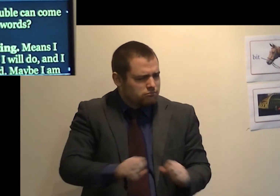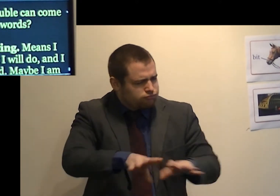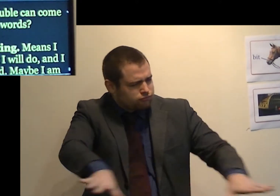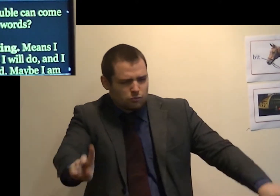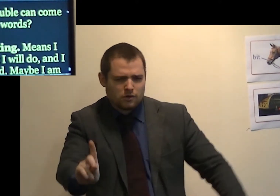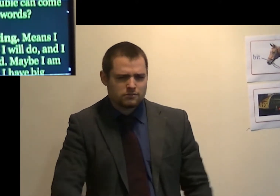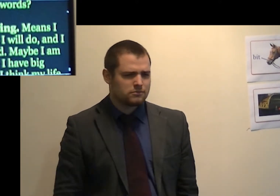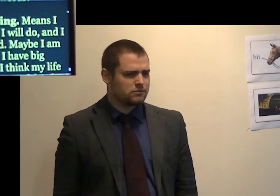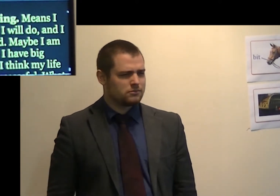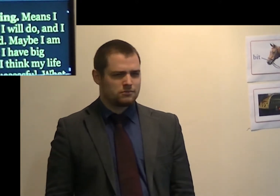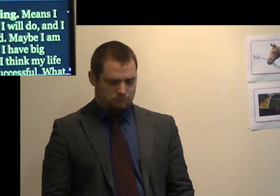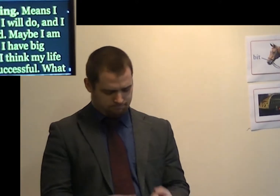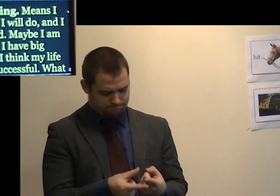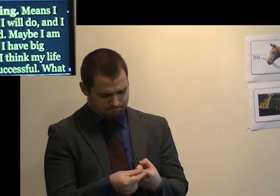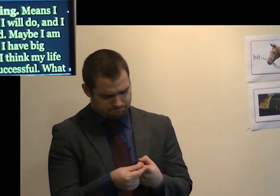Number one. Boasting.